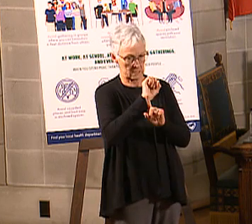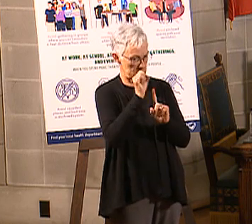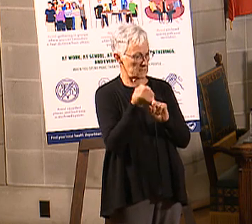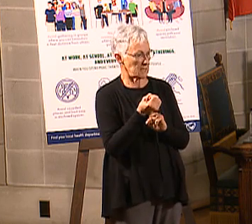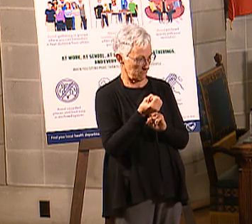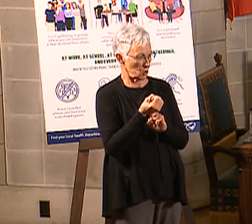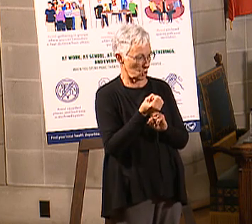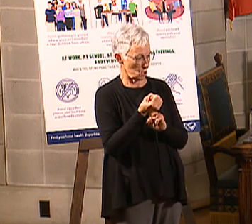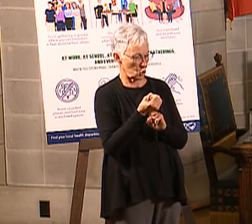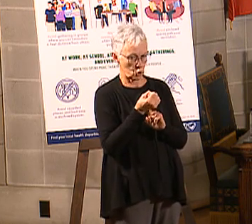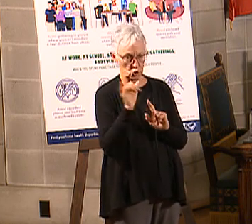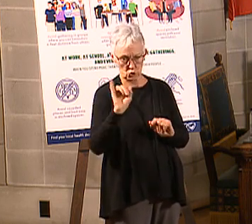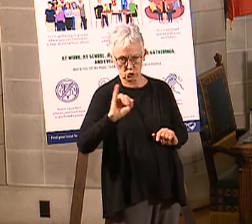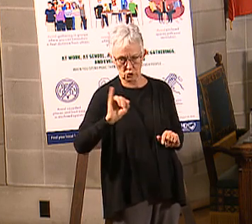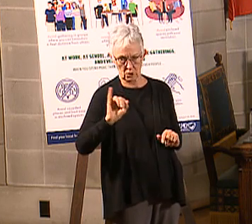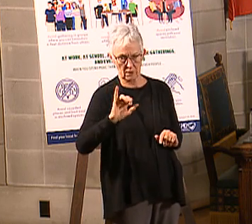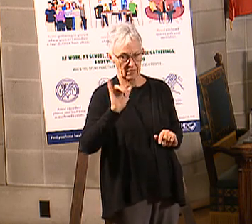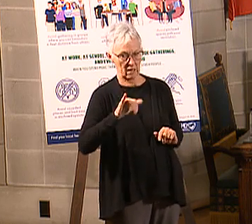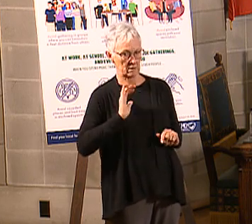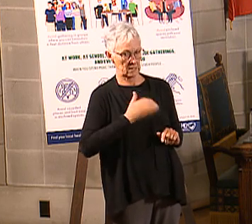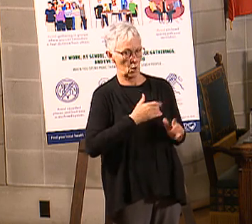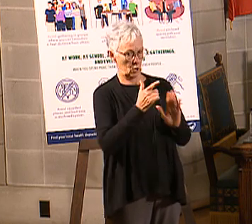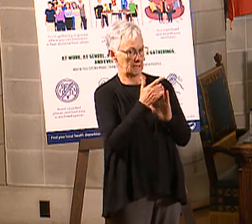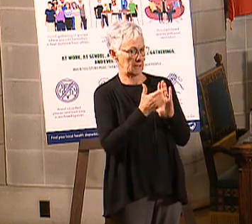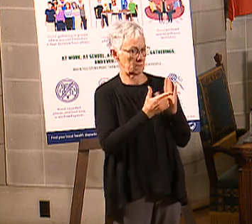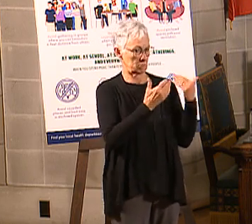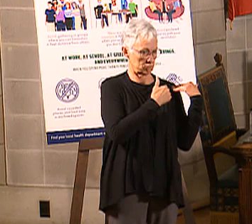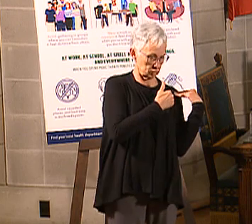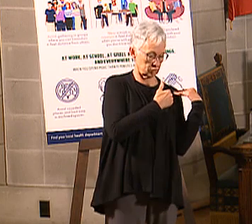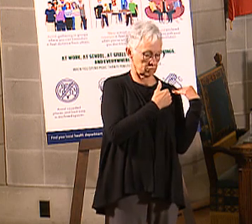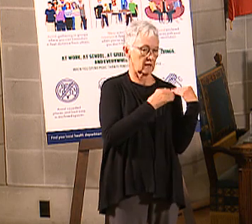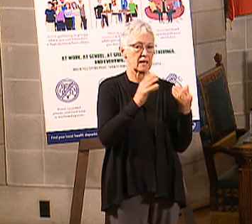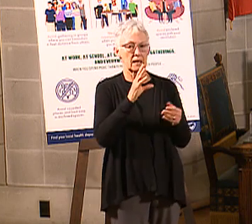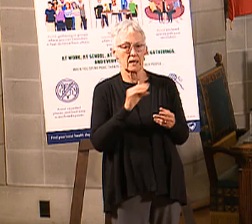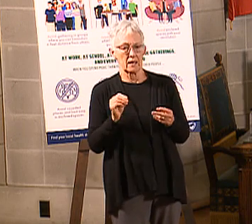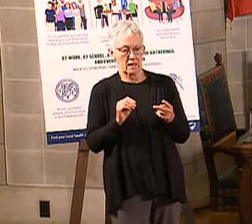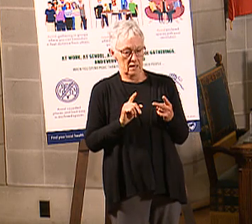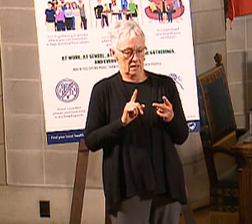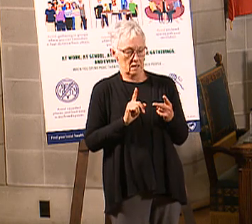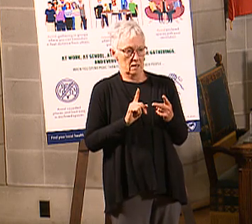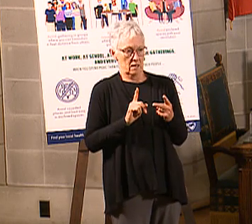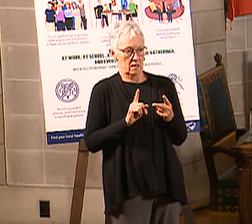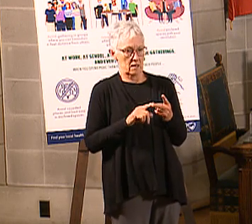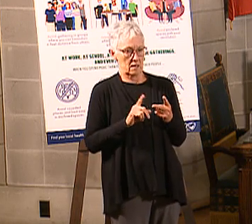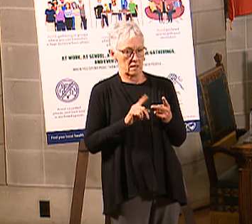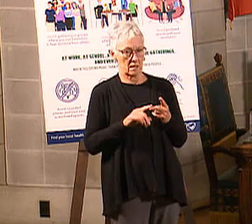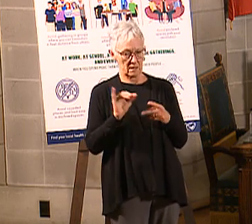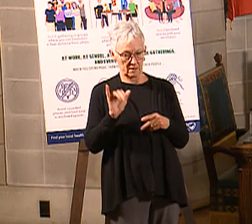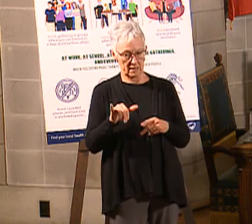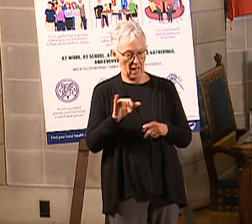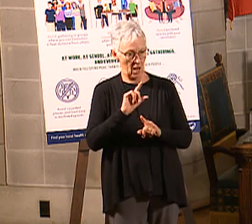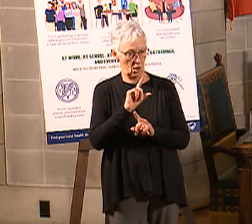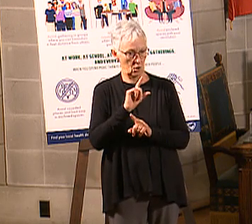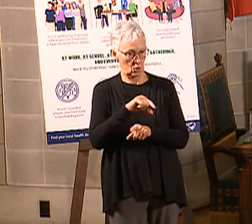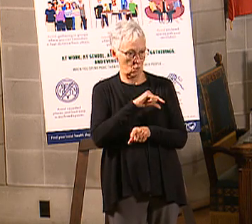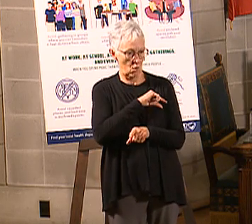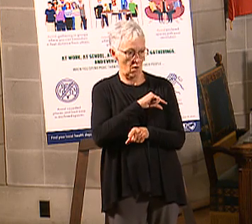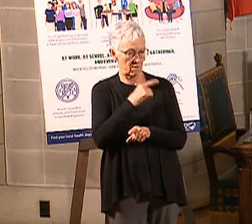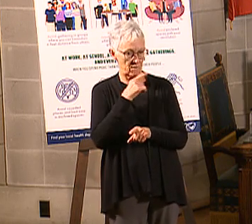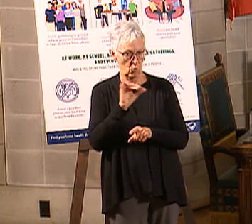It's consistent with that legal obligation. And, furthermore, the act of qualifying for those